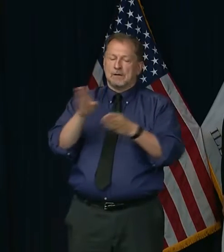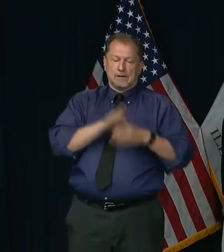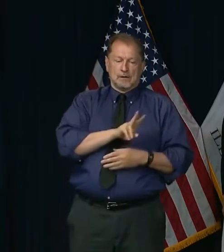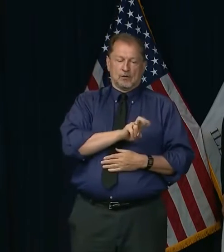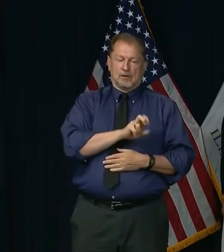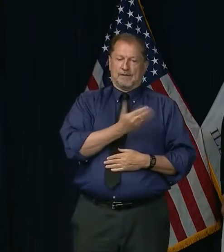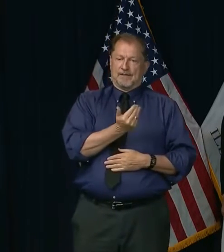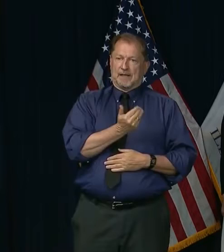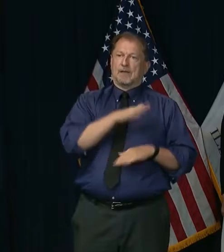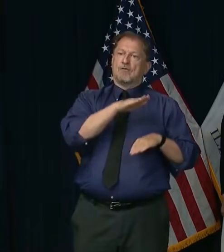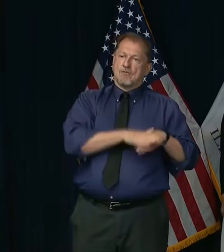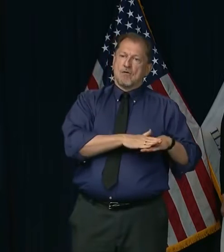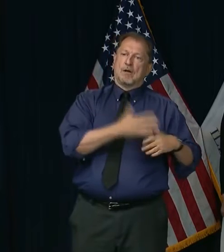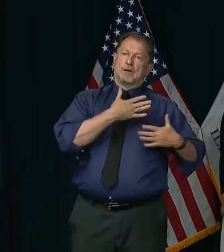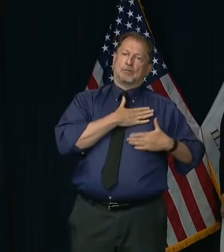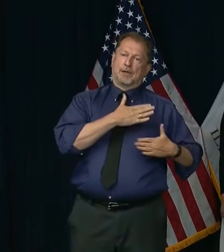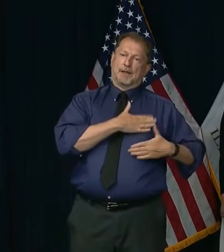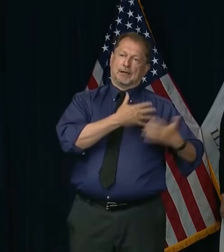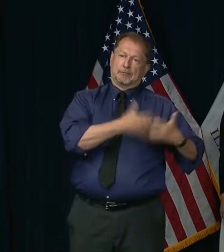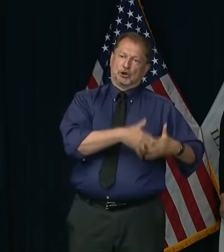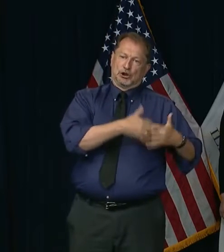are on ventilators.